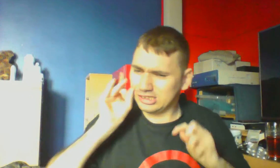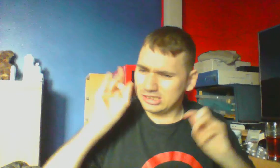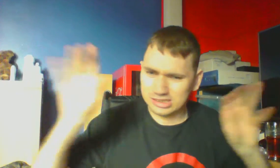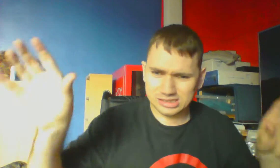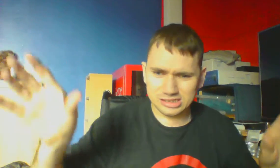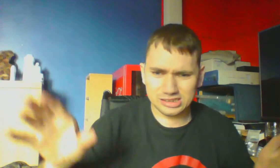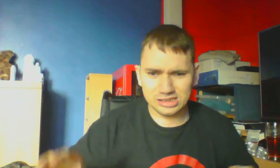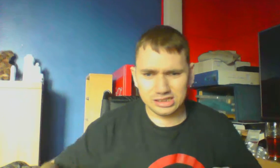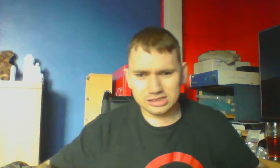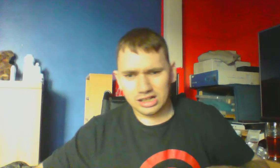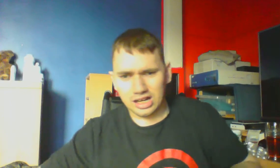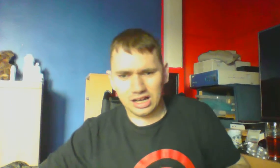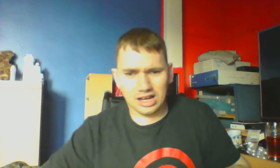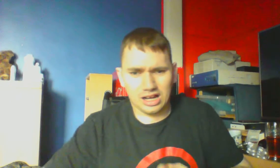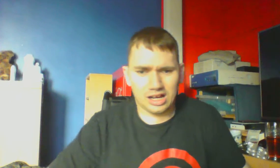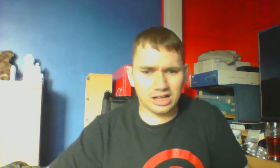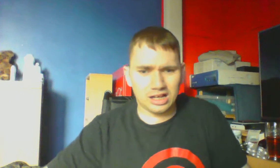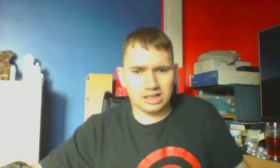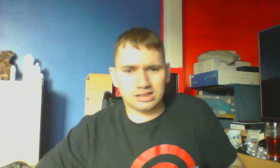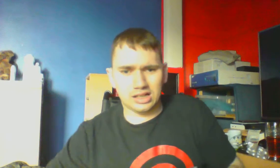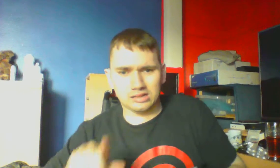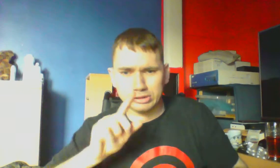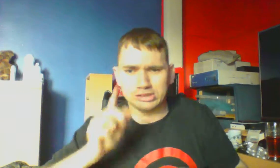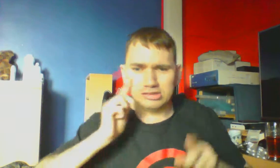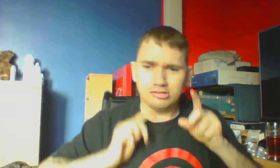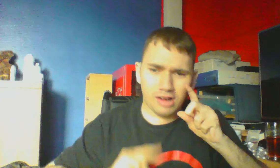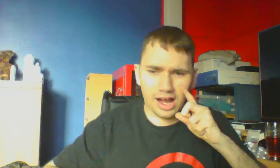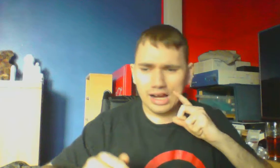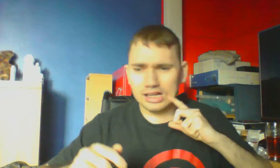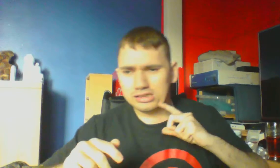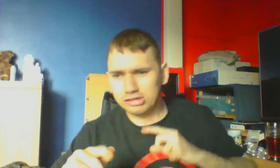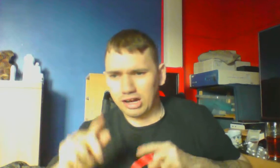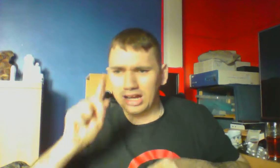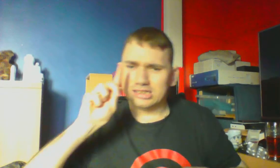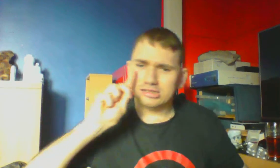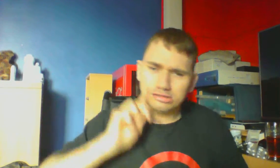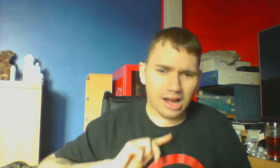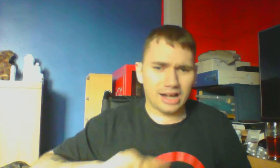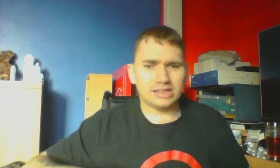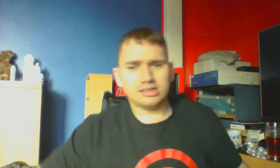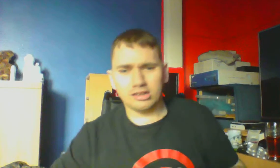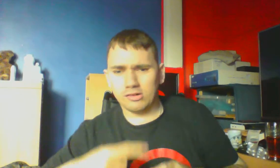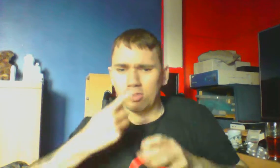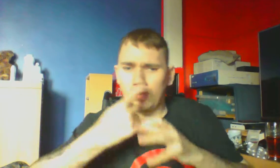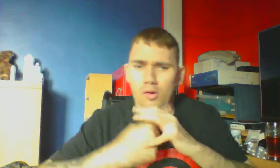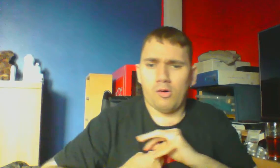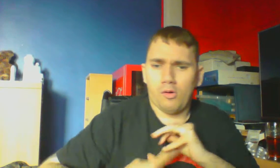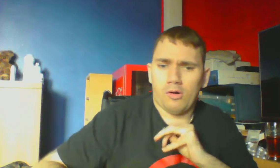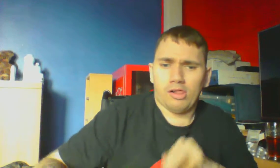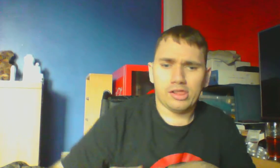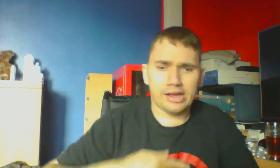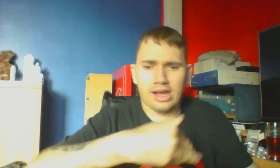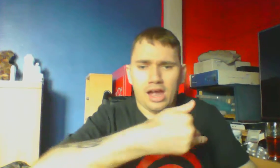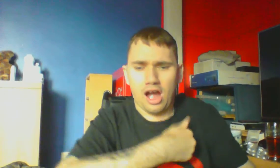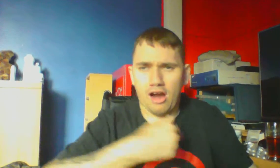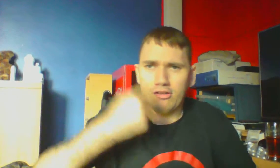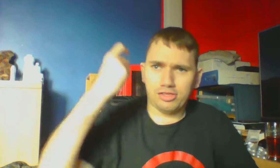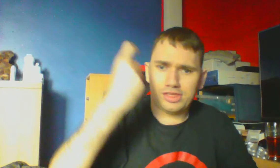She's a star but she cry, cry, cries And the lonely part